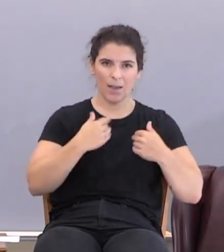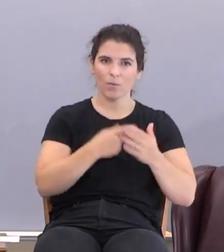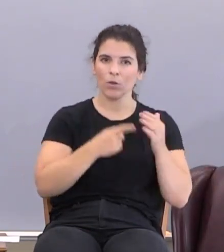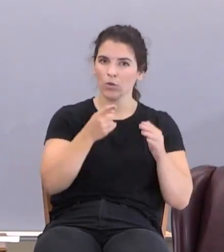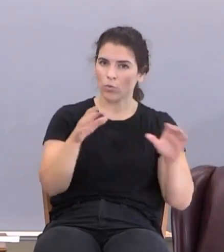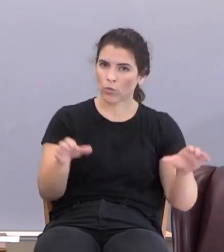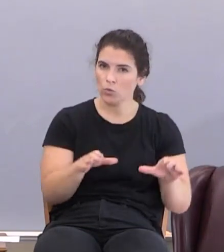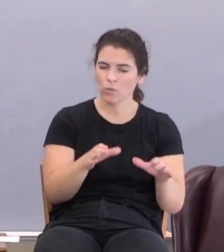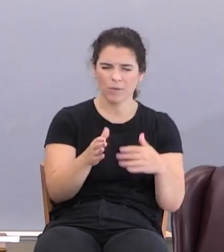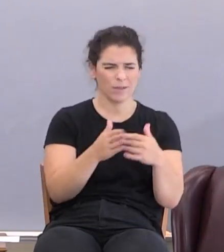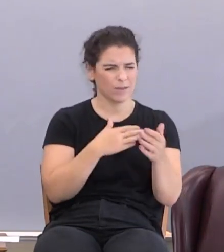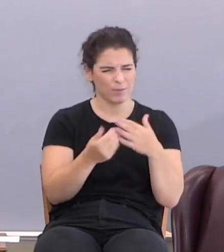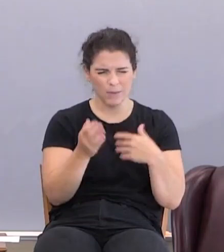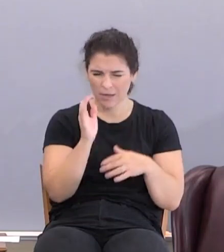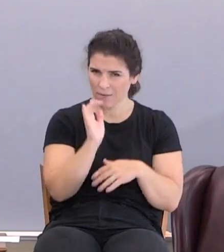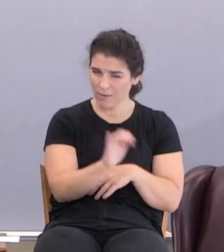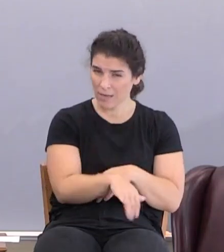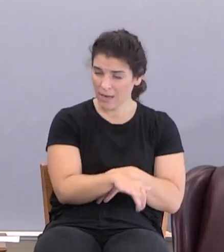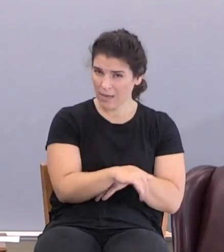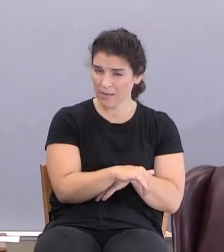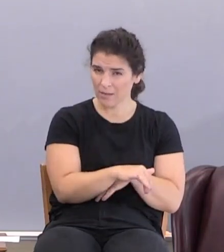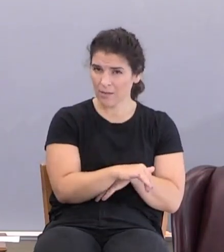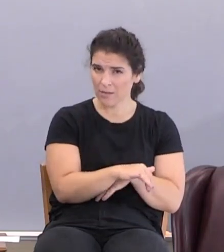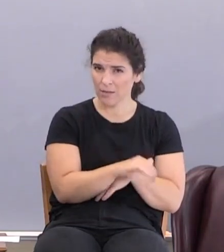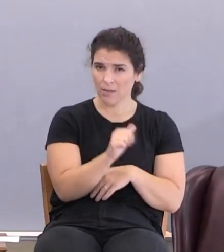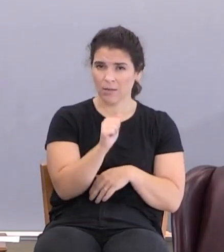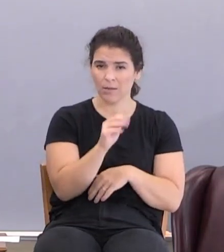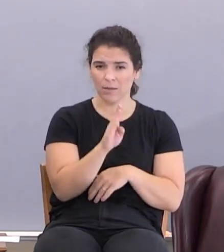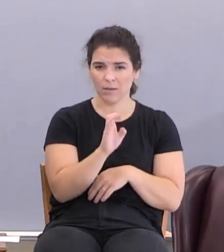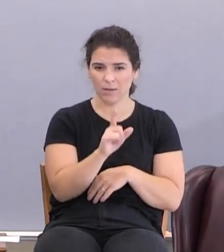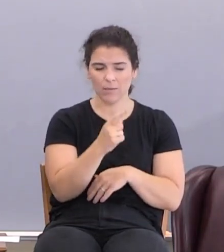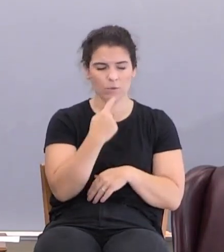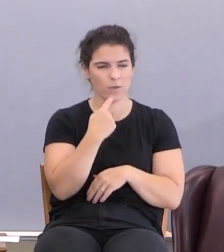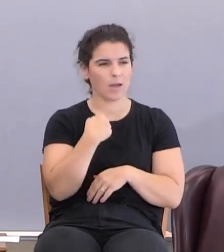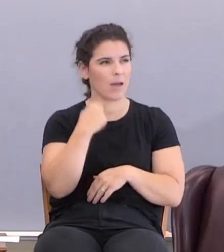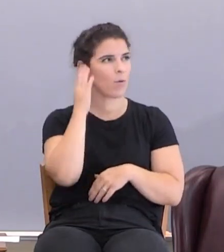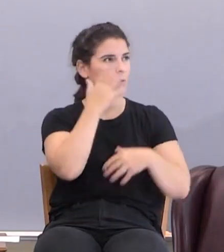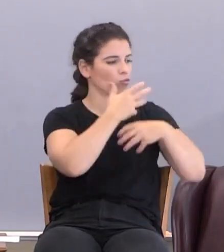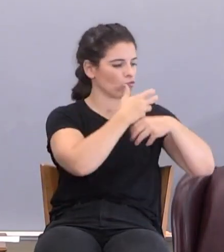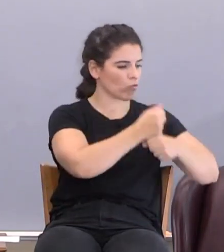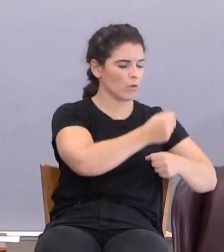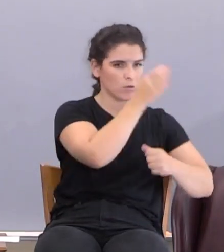And in spite of that, Abel just said, I'll just trust God's word.